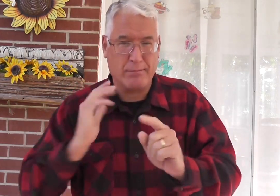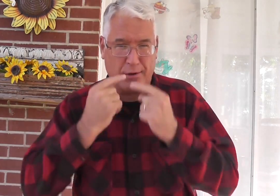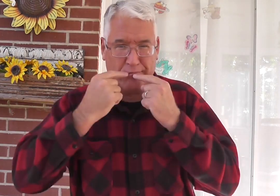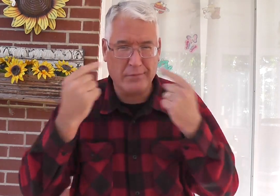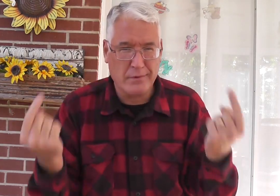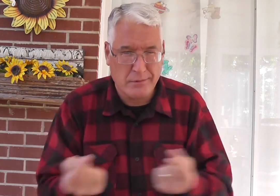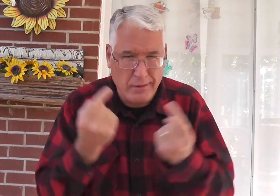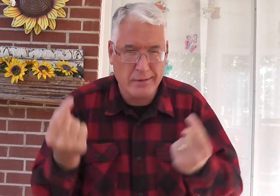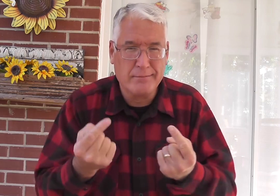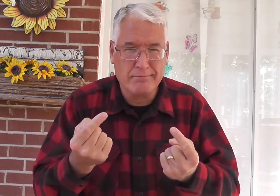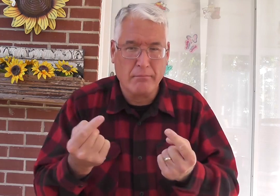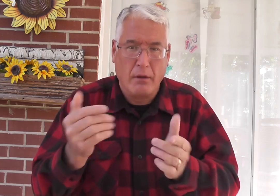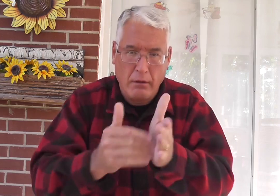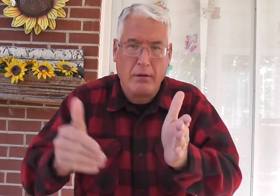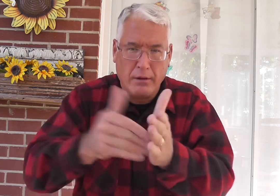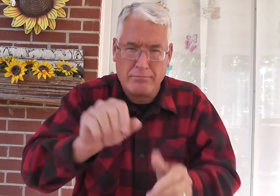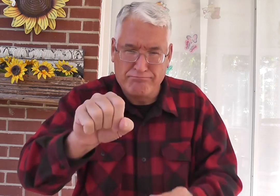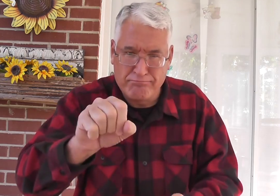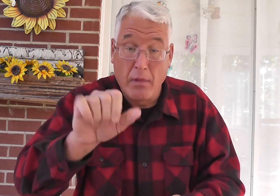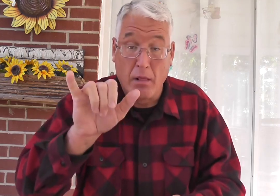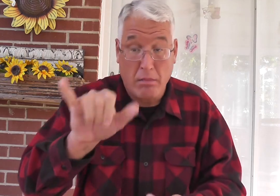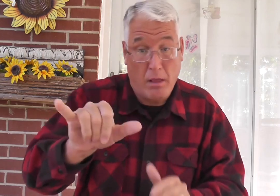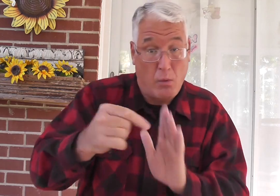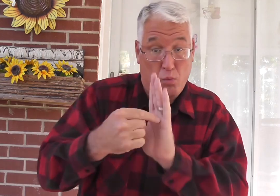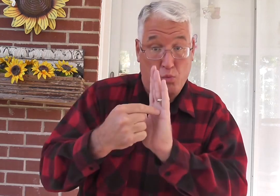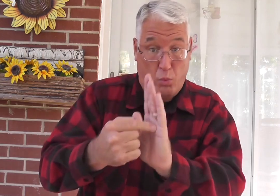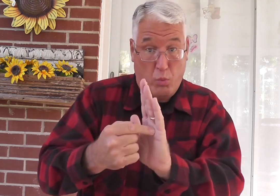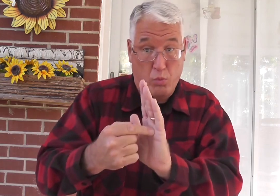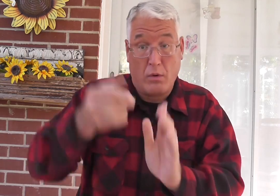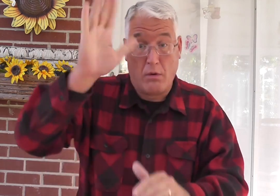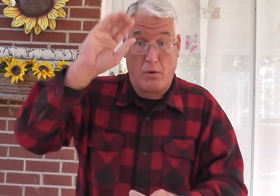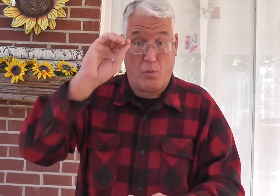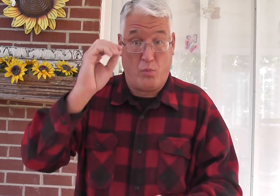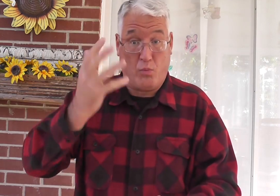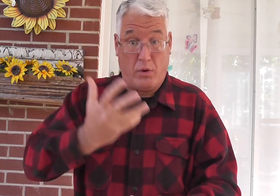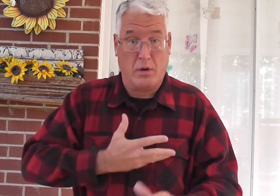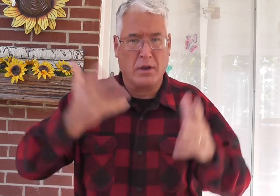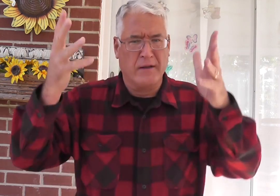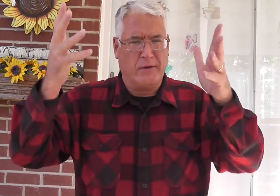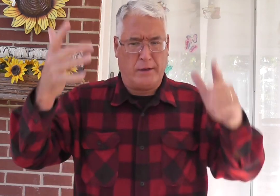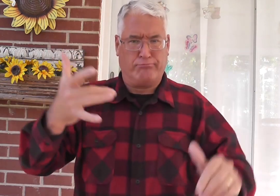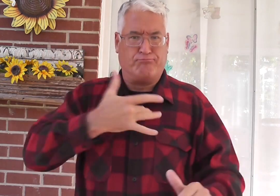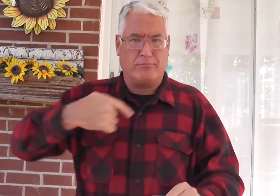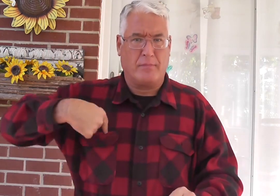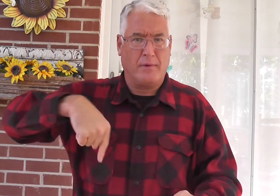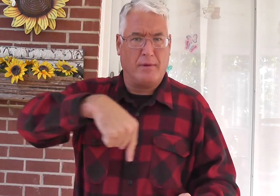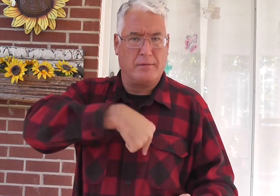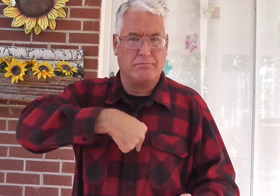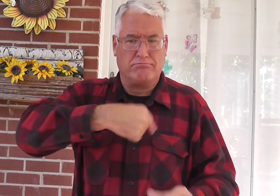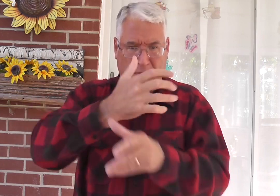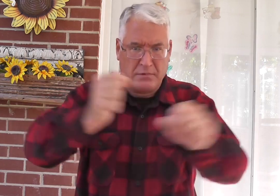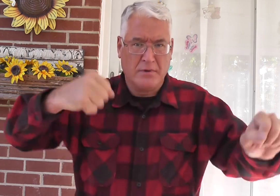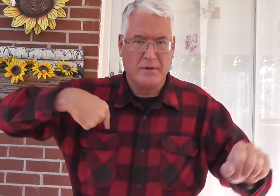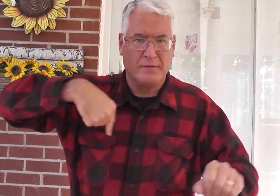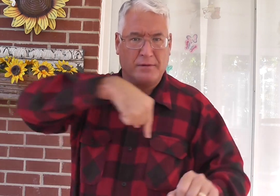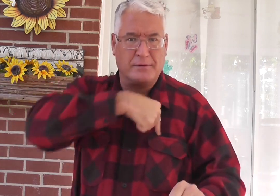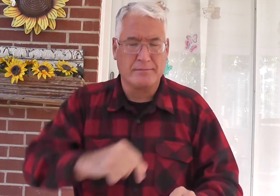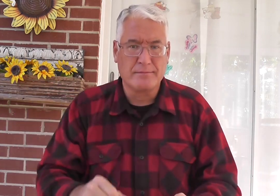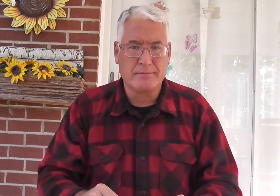sin from time to time and need to repent. Of course we need to do that. That shows that grace has touched our heart